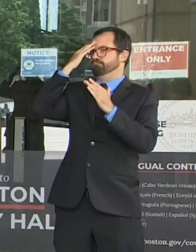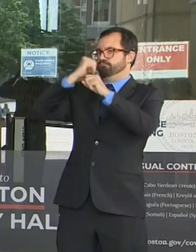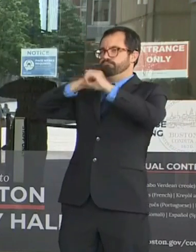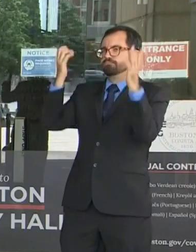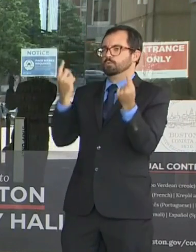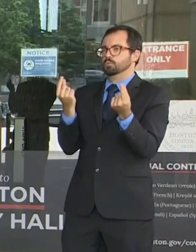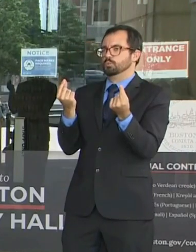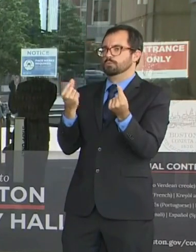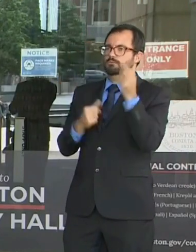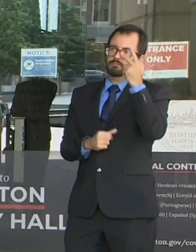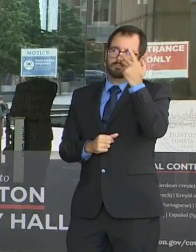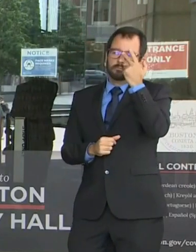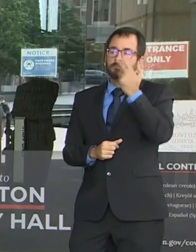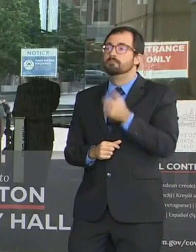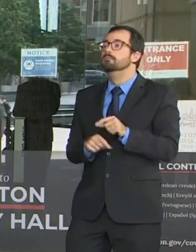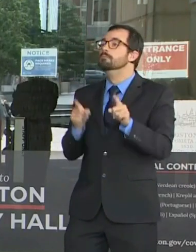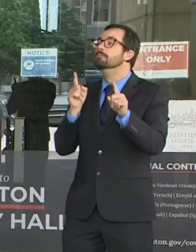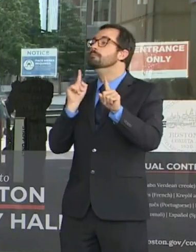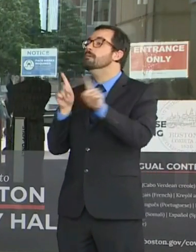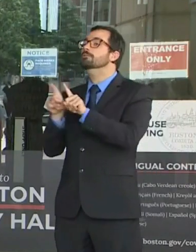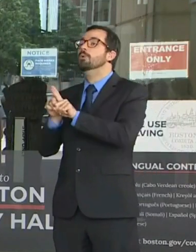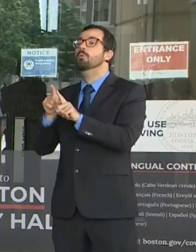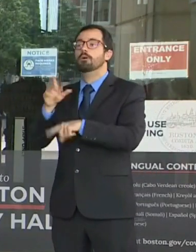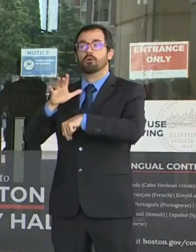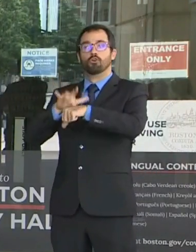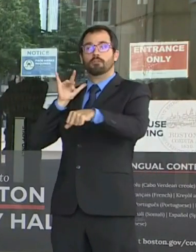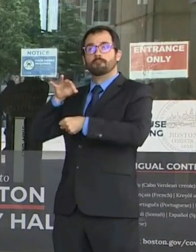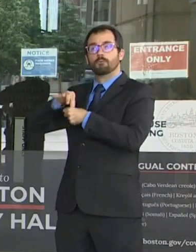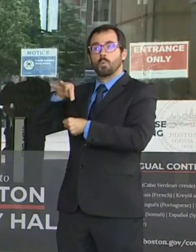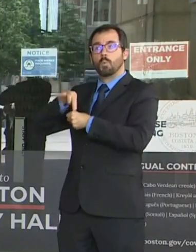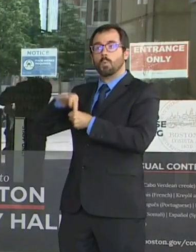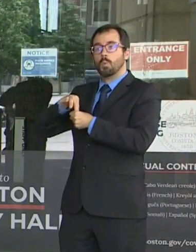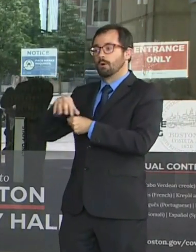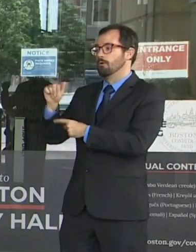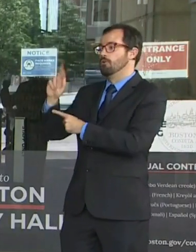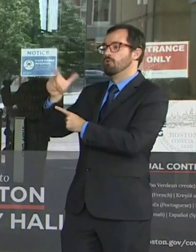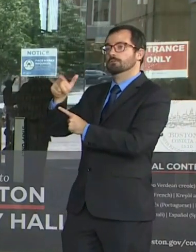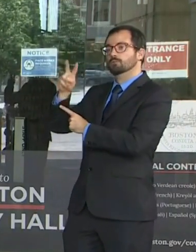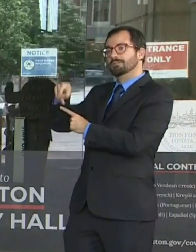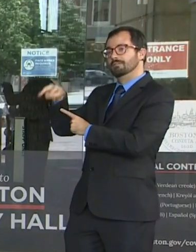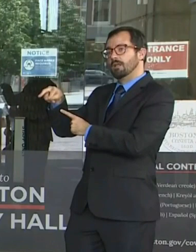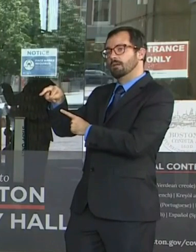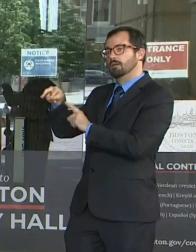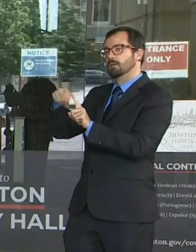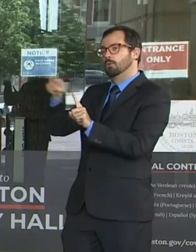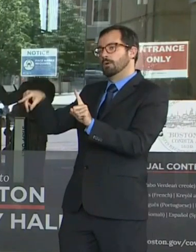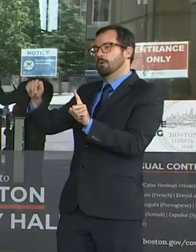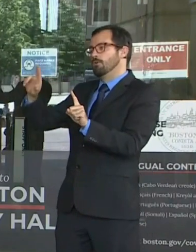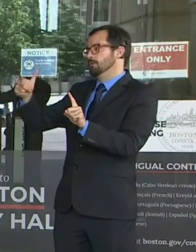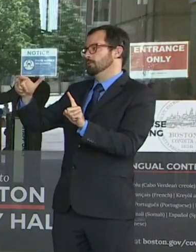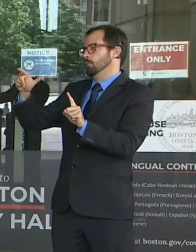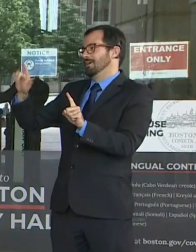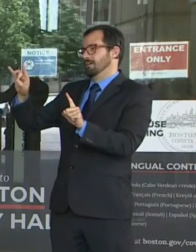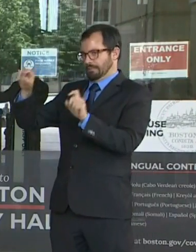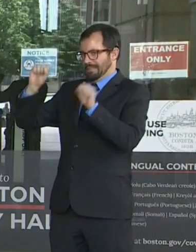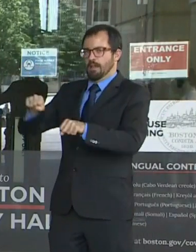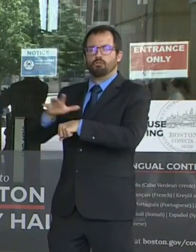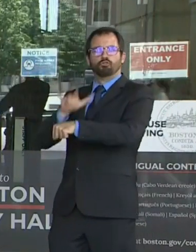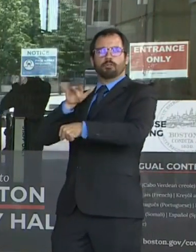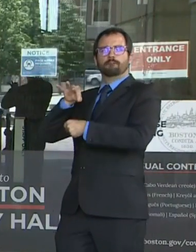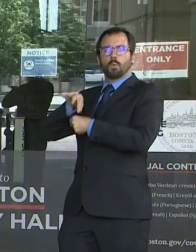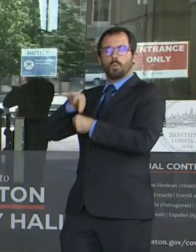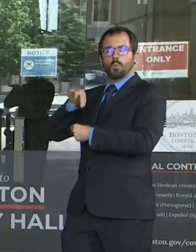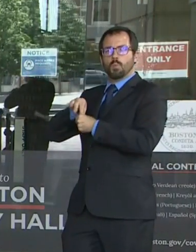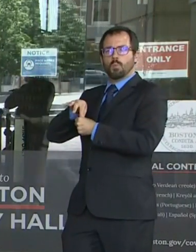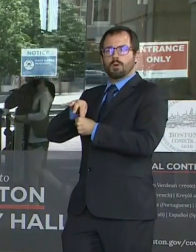early voting is August 22nd to August 28th at a total of 18 locations across the city, including right here at